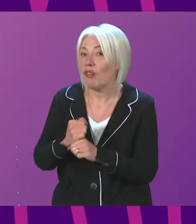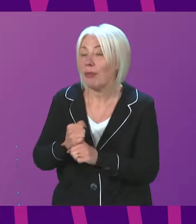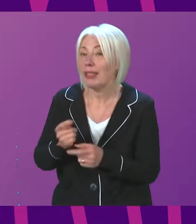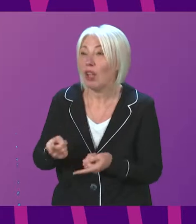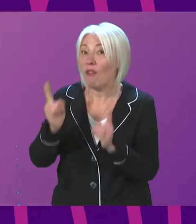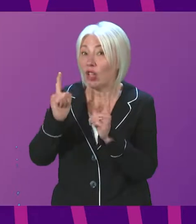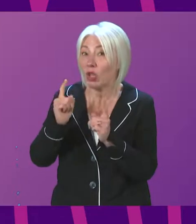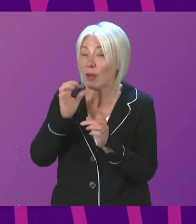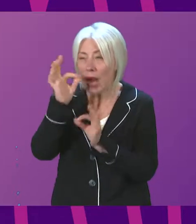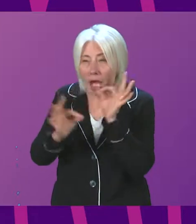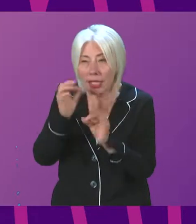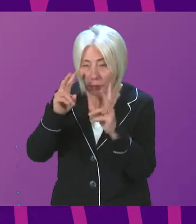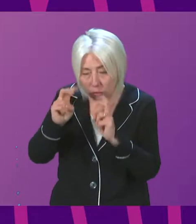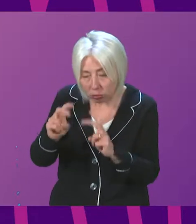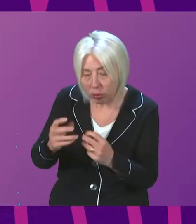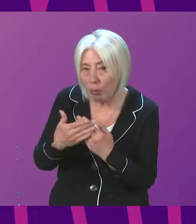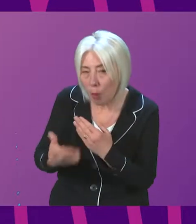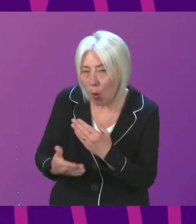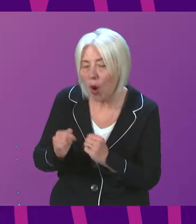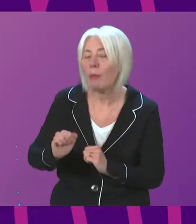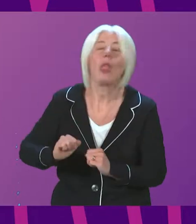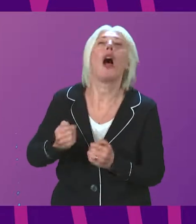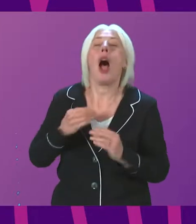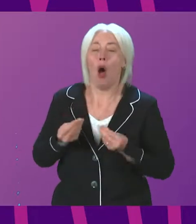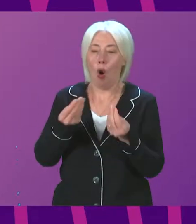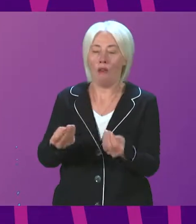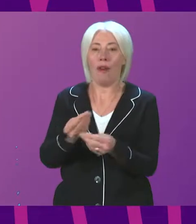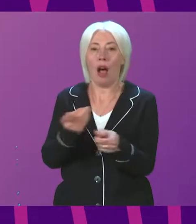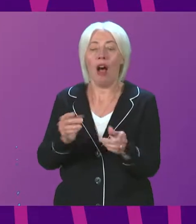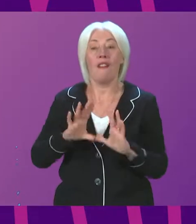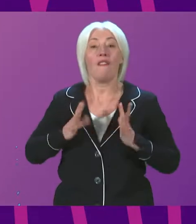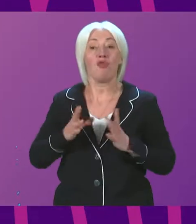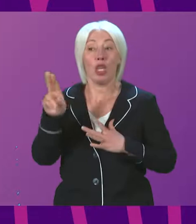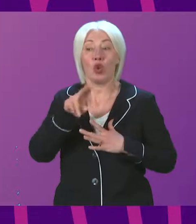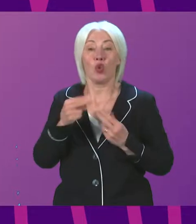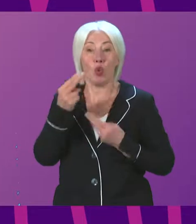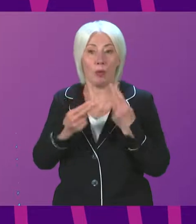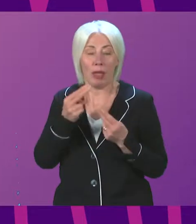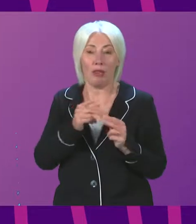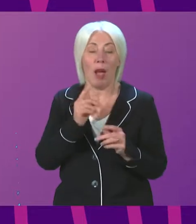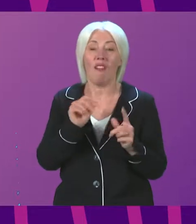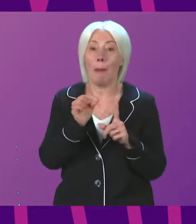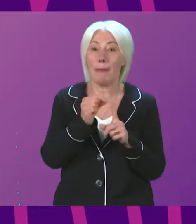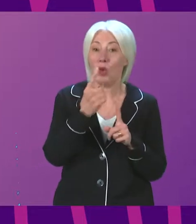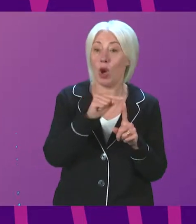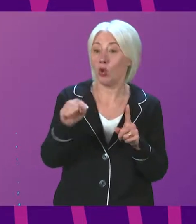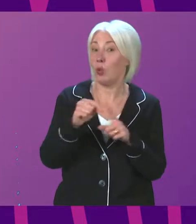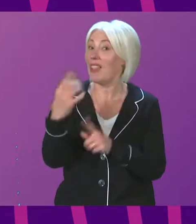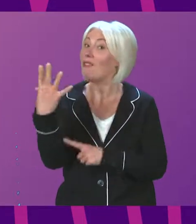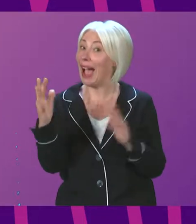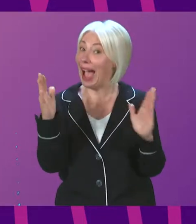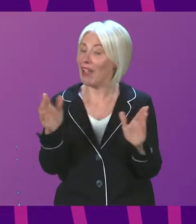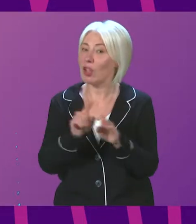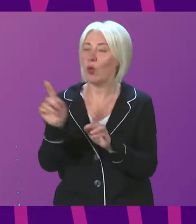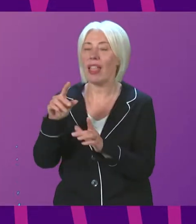more deeply into this issue Scotland's offer of universal free school meals at this stage to all primary one to five pupils and those in